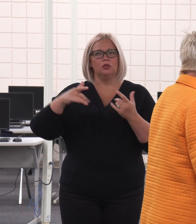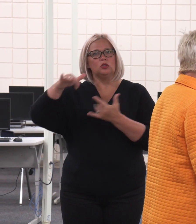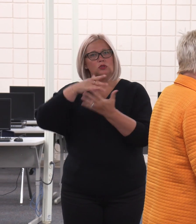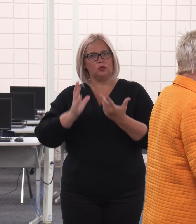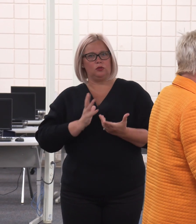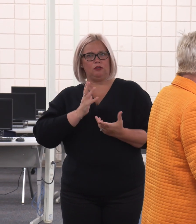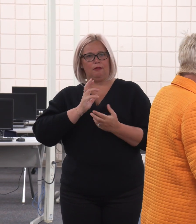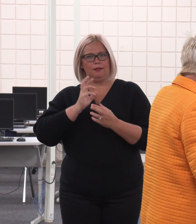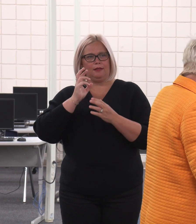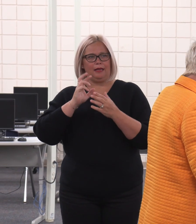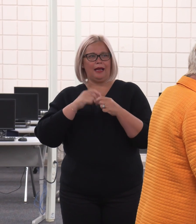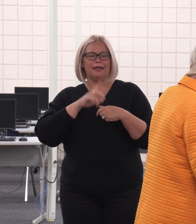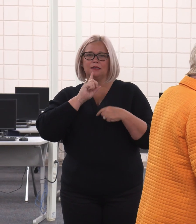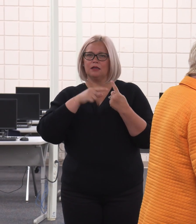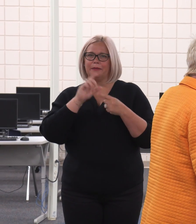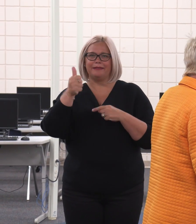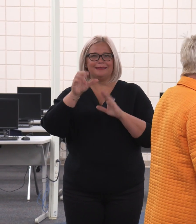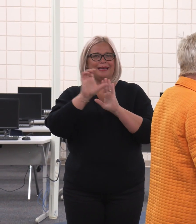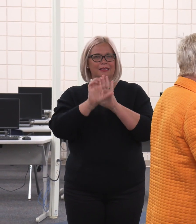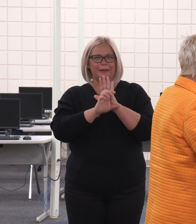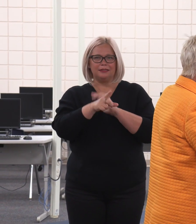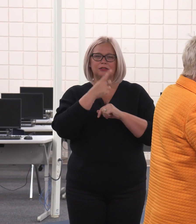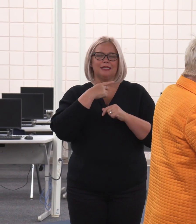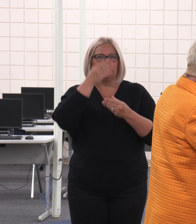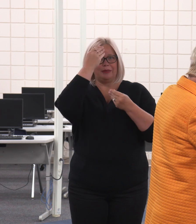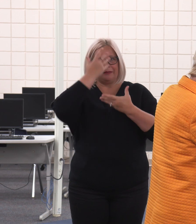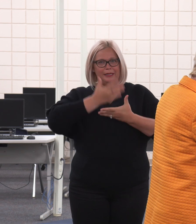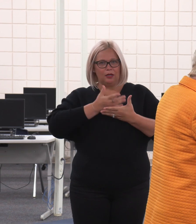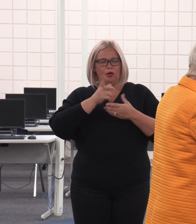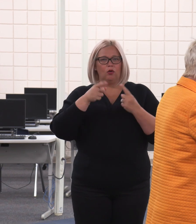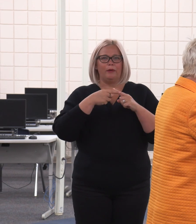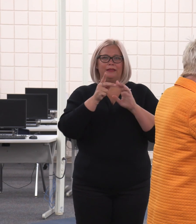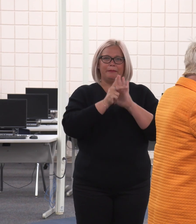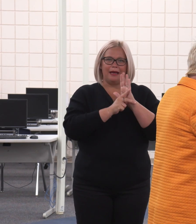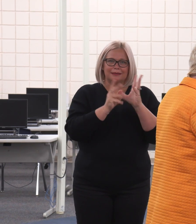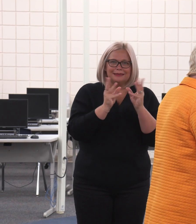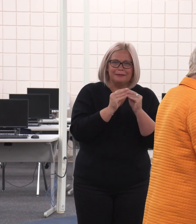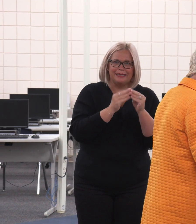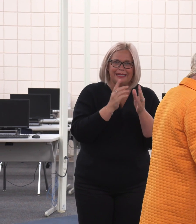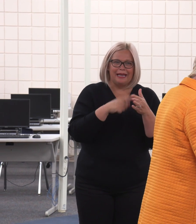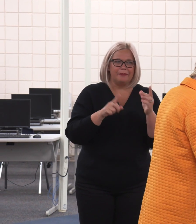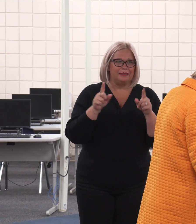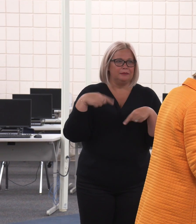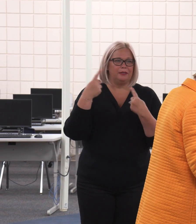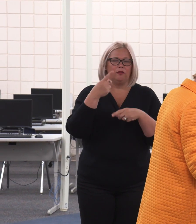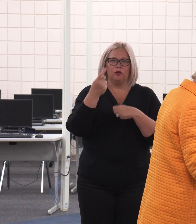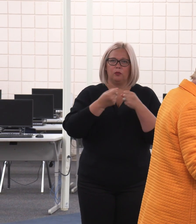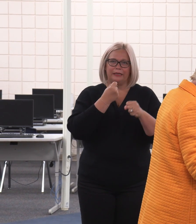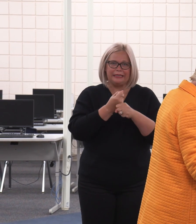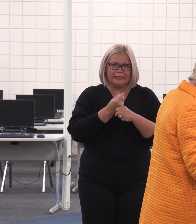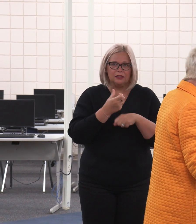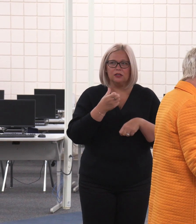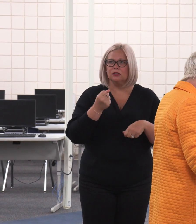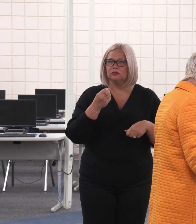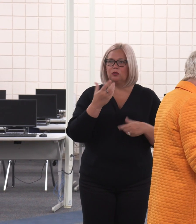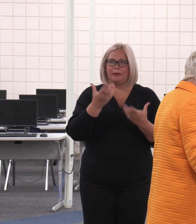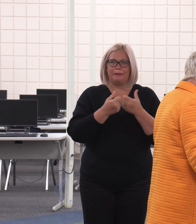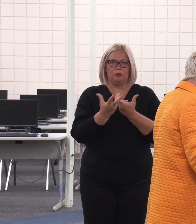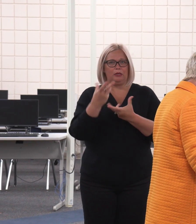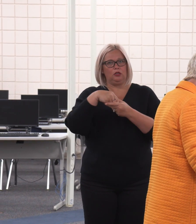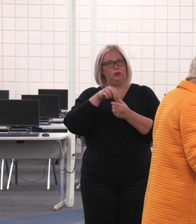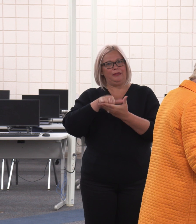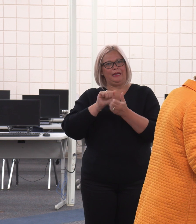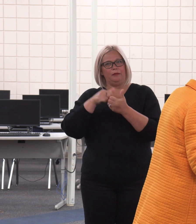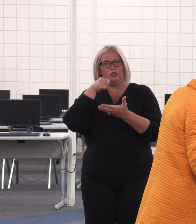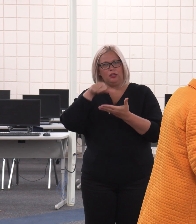talked to you about the Ten Commandments. You said you were going to get back to me when you had this policy meeting. It's been over a year, so maybe you could include